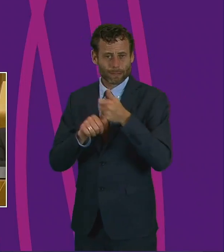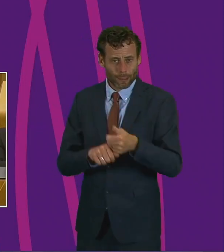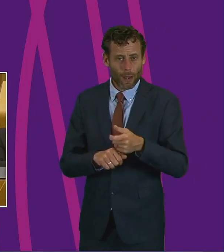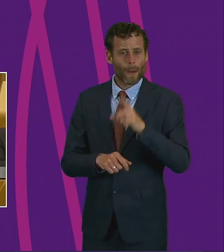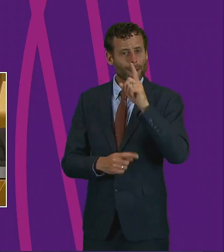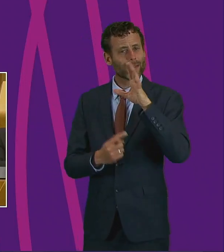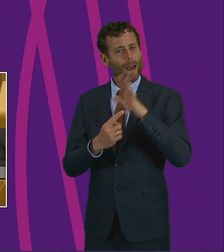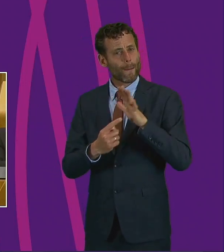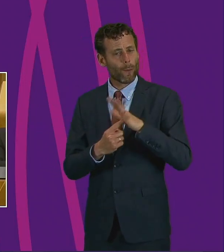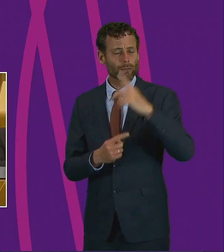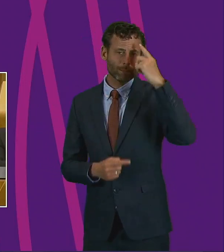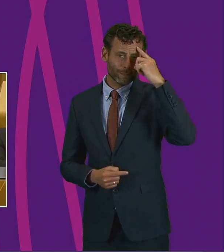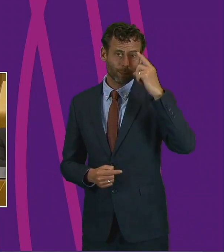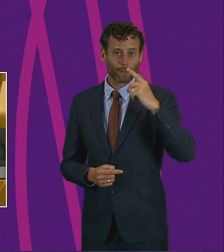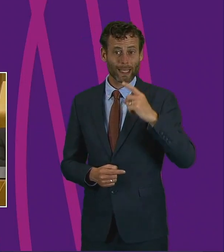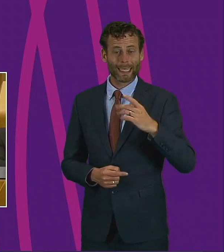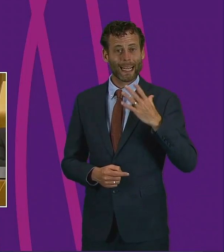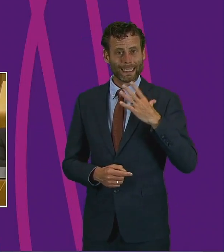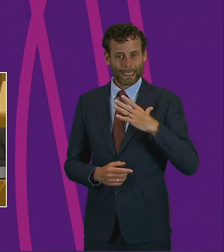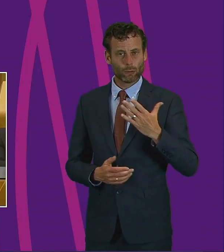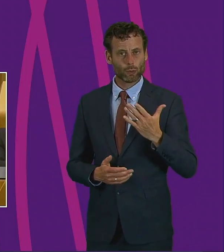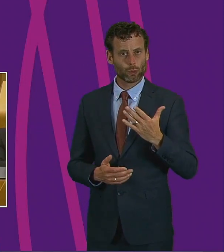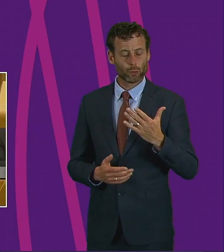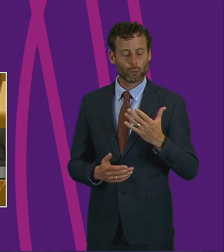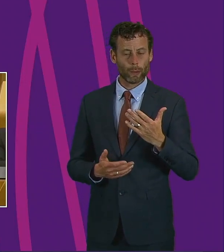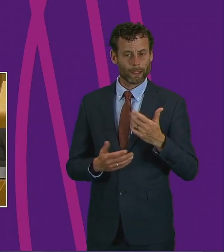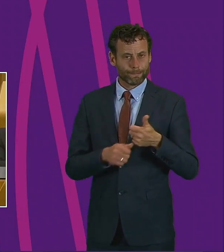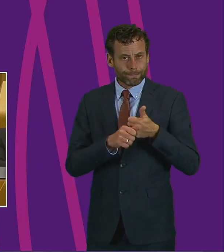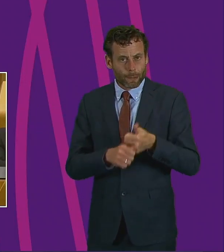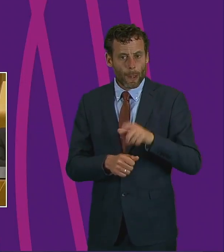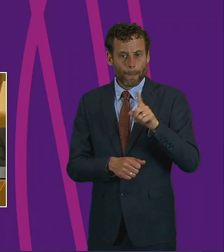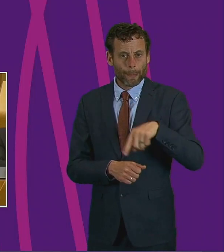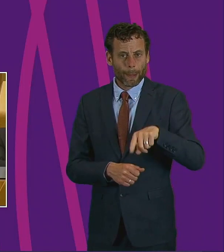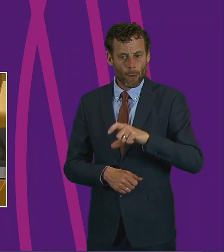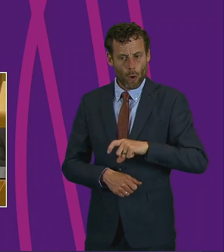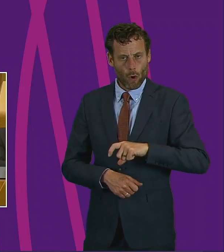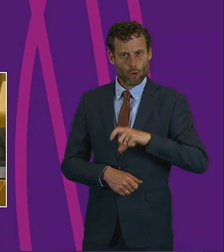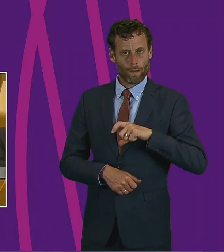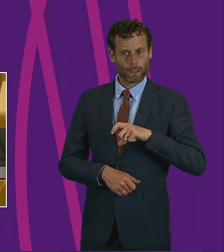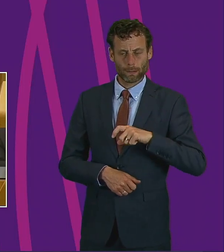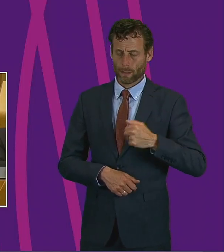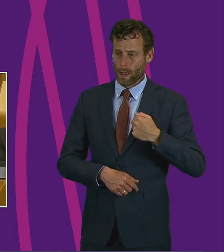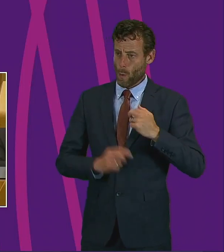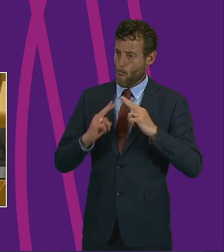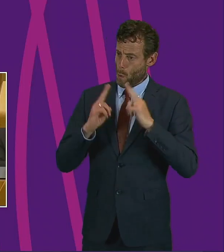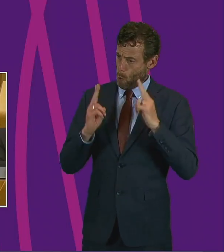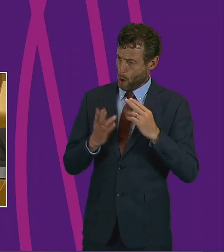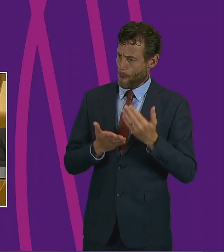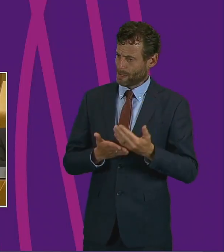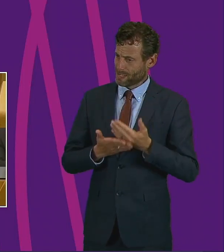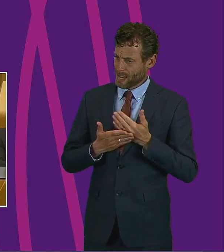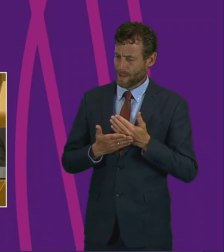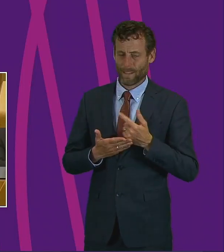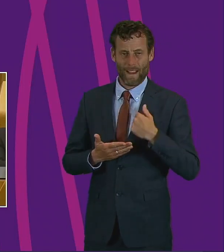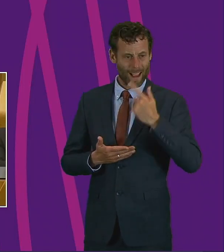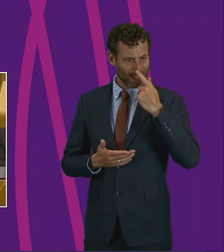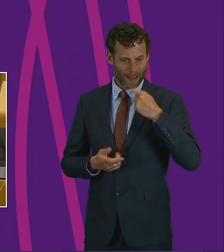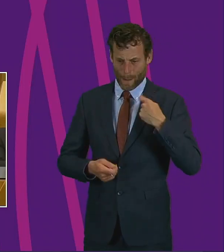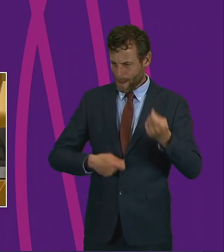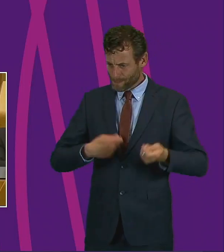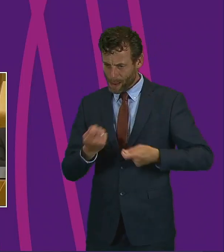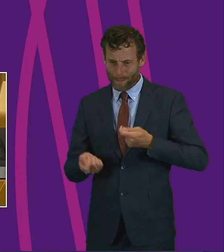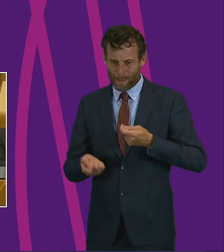how vital it is to build back security into people's lives, security in housing, energy, food costs and incomes,